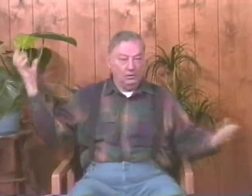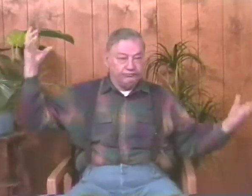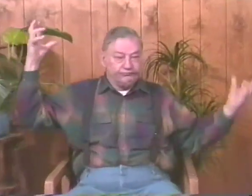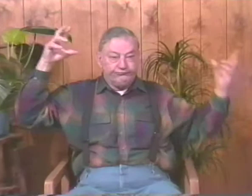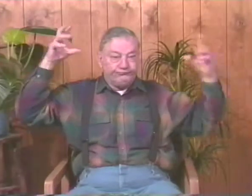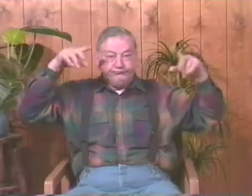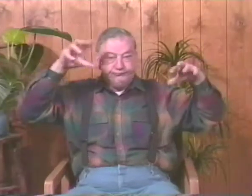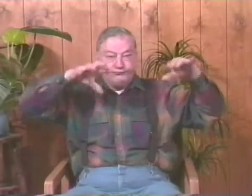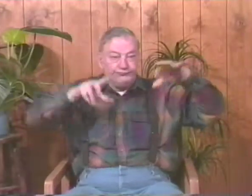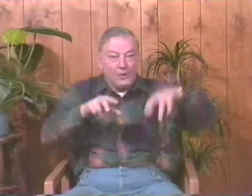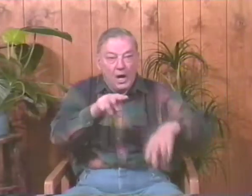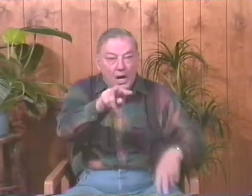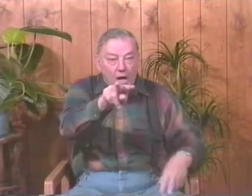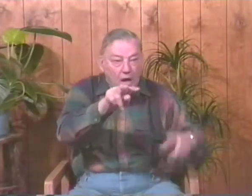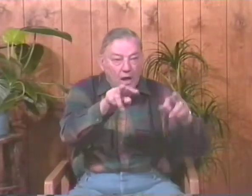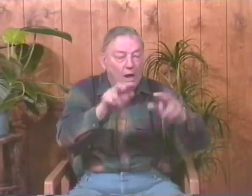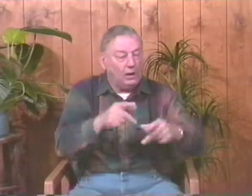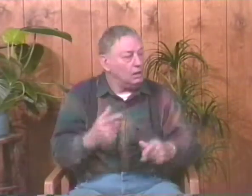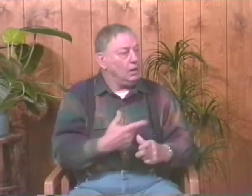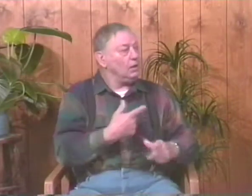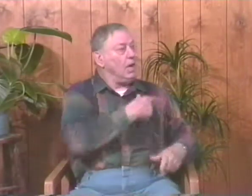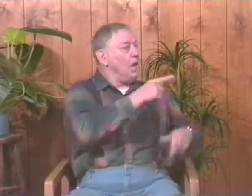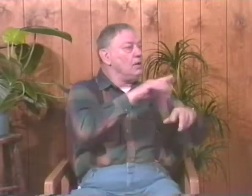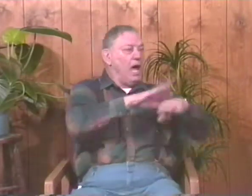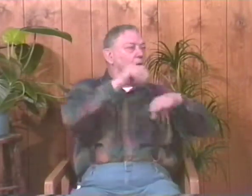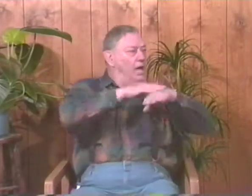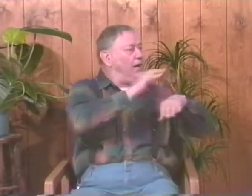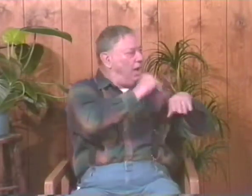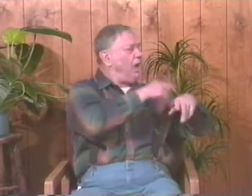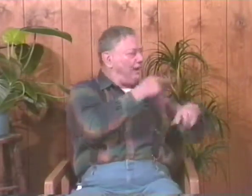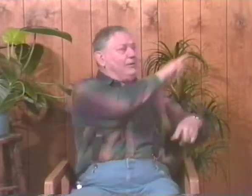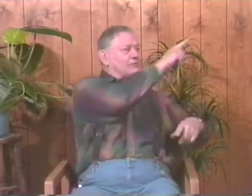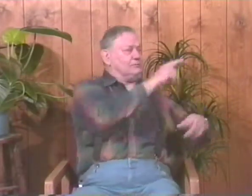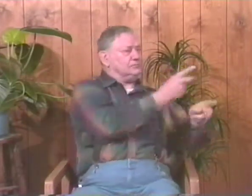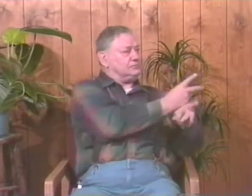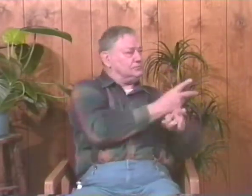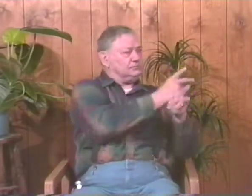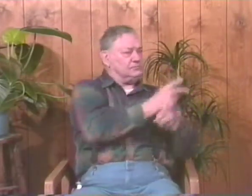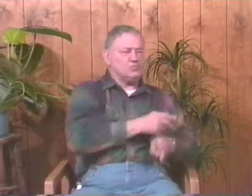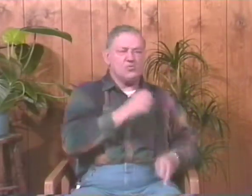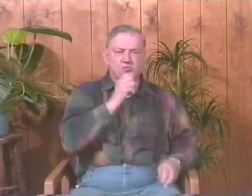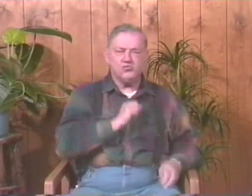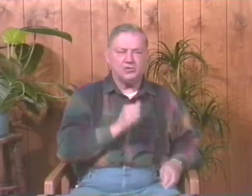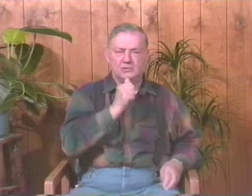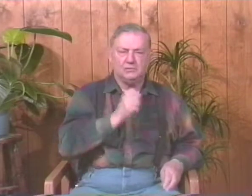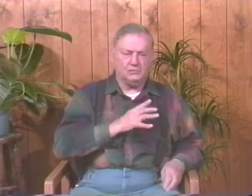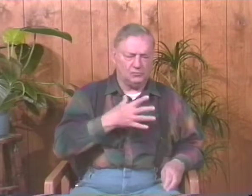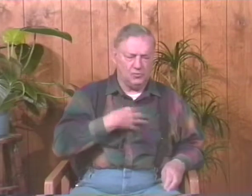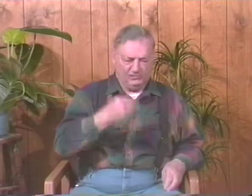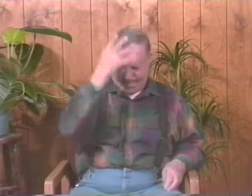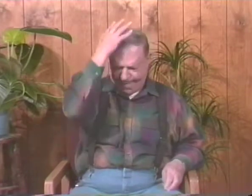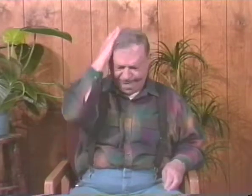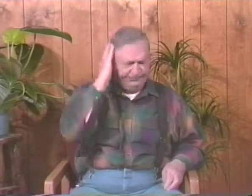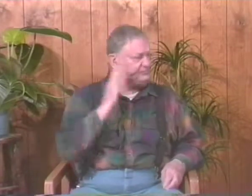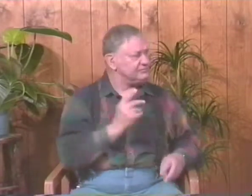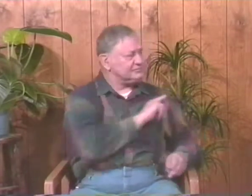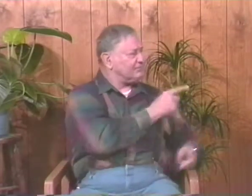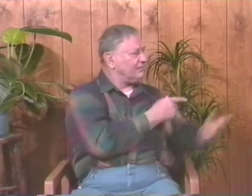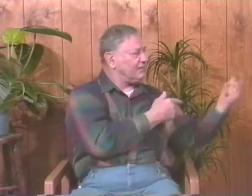car. And so all of us kids rushed out there to see where the car was, and they were also calling the house parents they were called in those